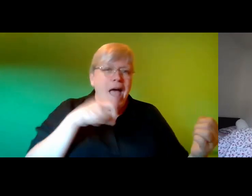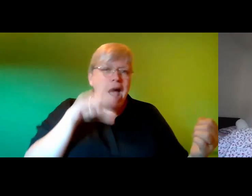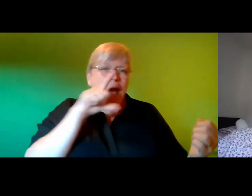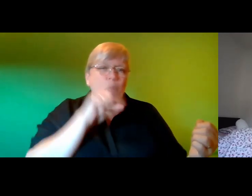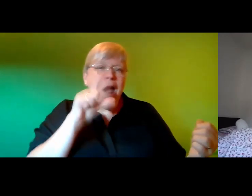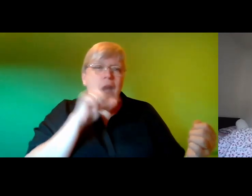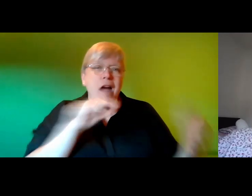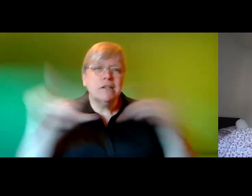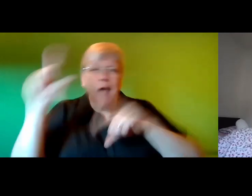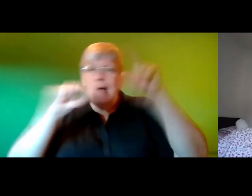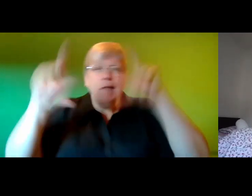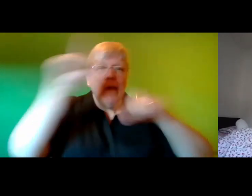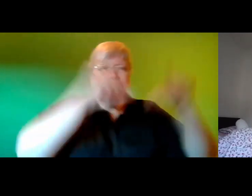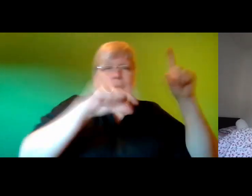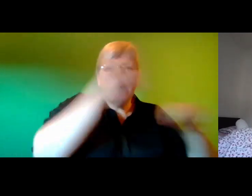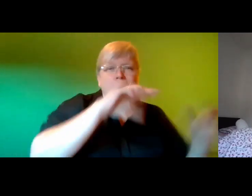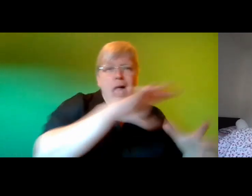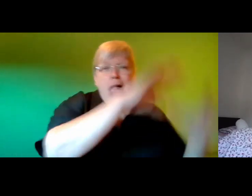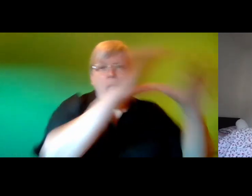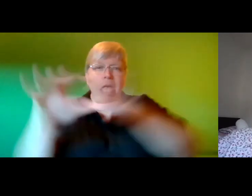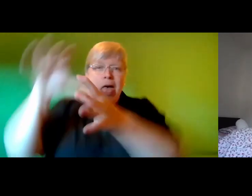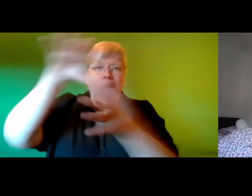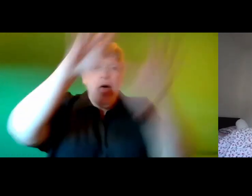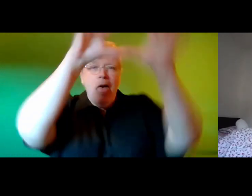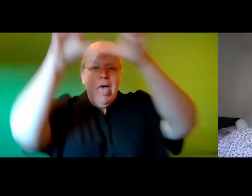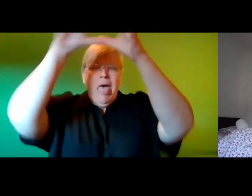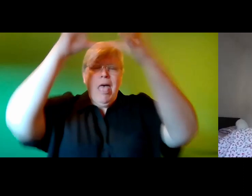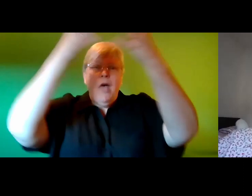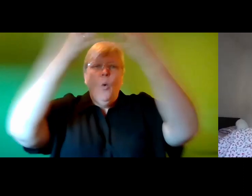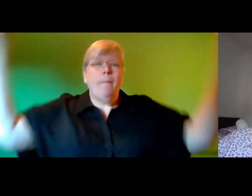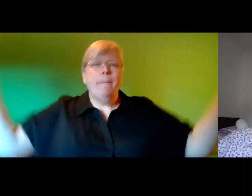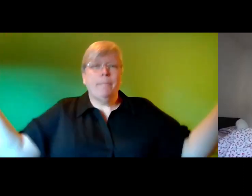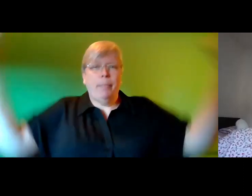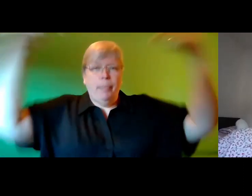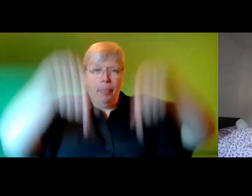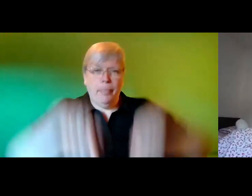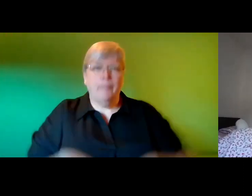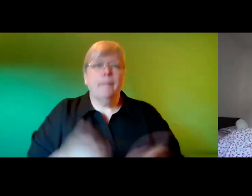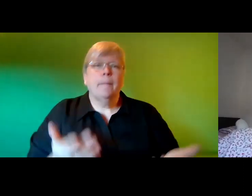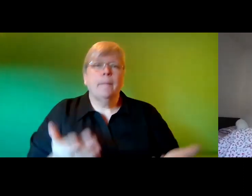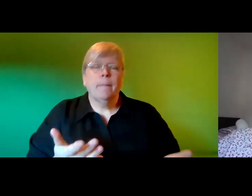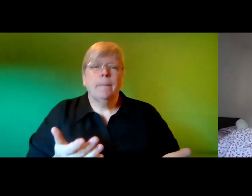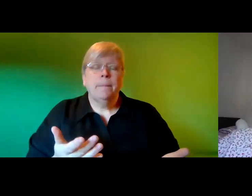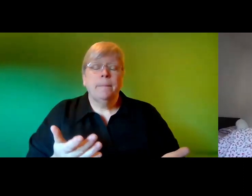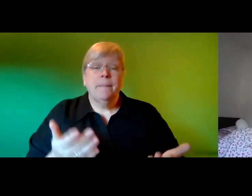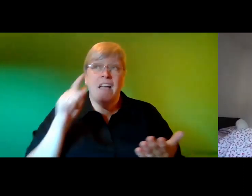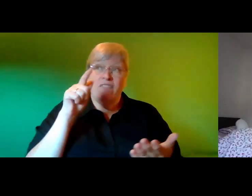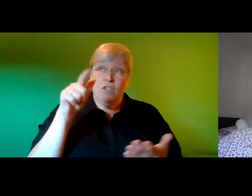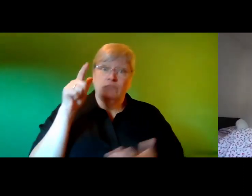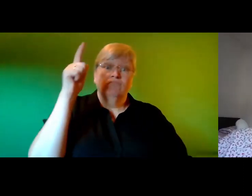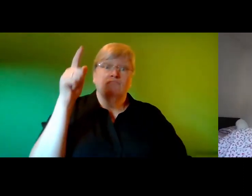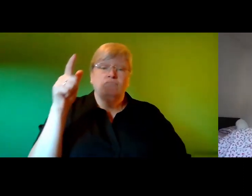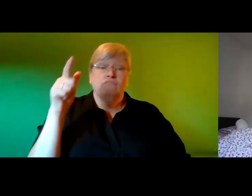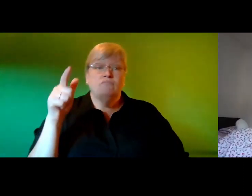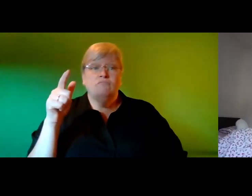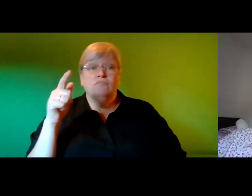swooped from turret to turret rising high into the sky before bursting back down through the cloud belt from this distance the creatures could